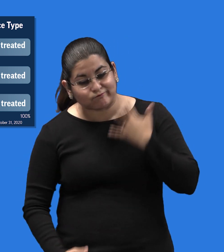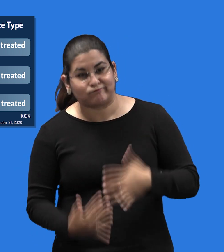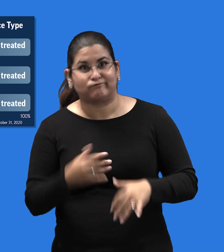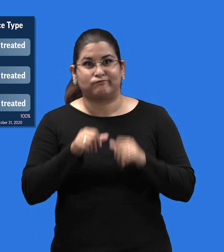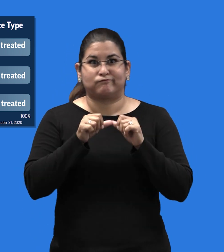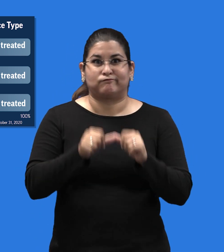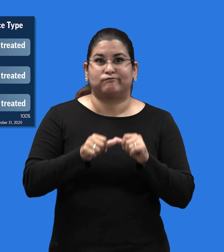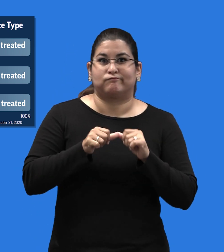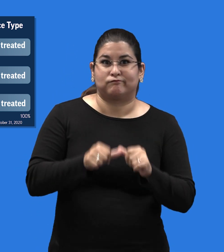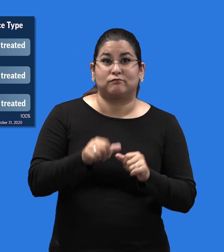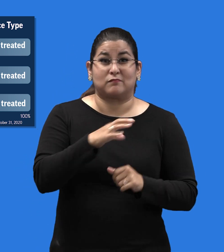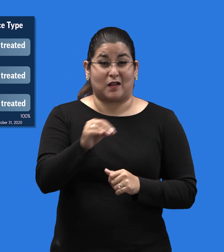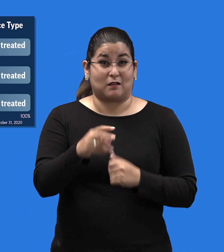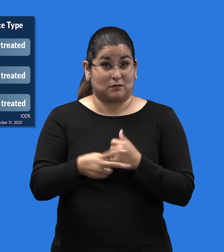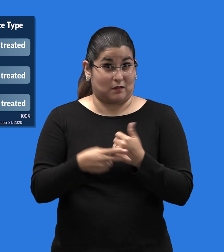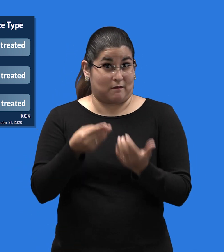treatment within one year of diagnosis.